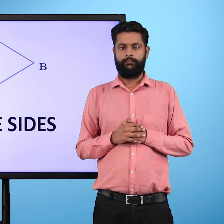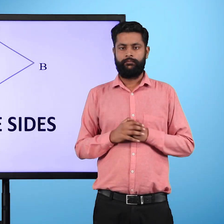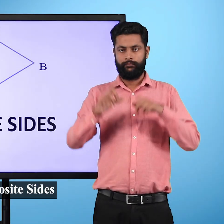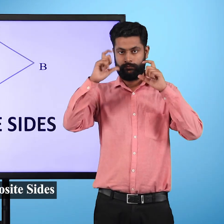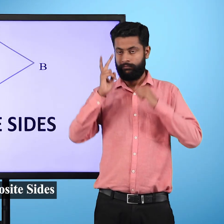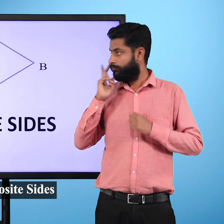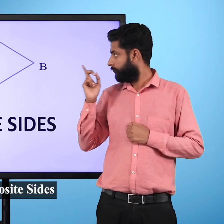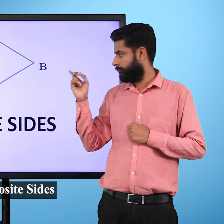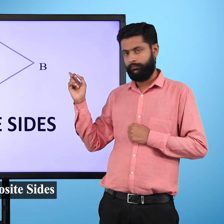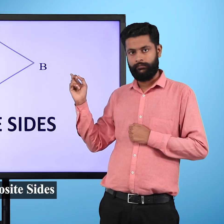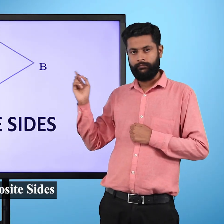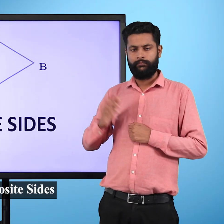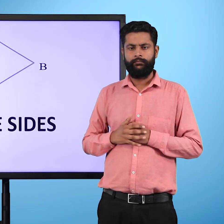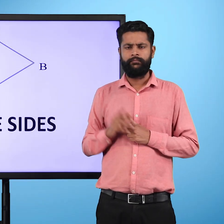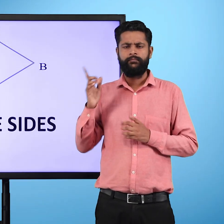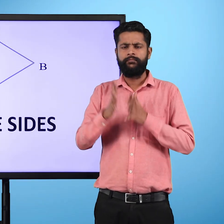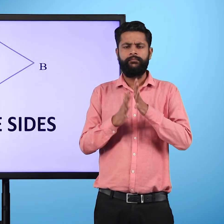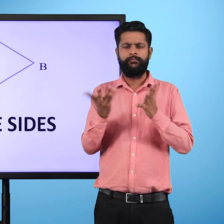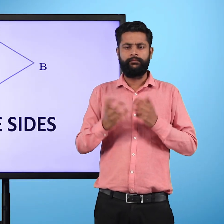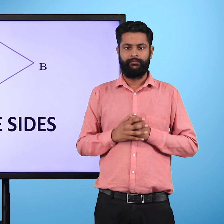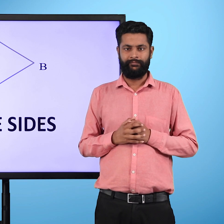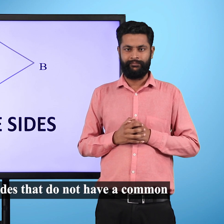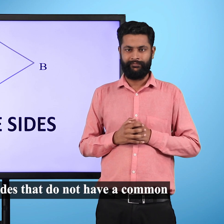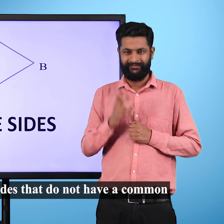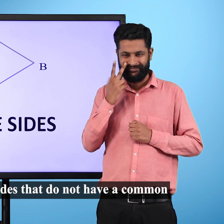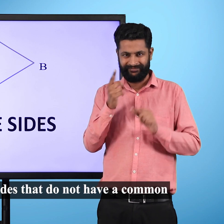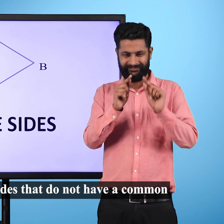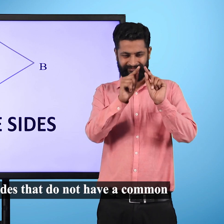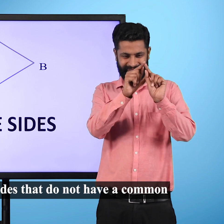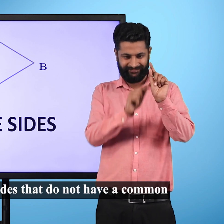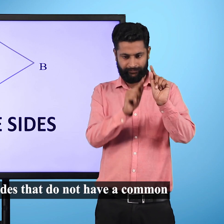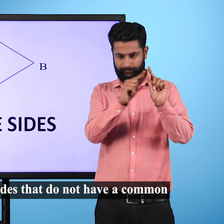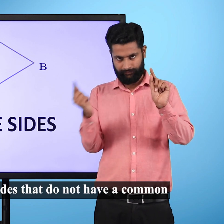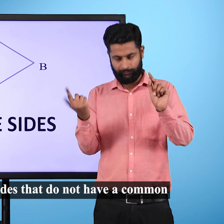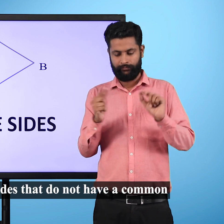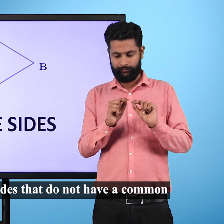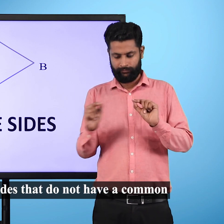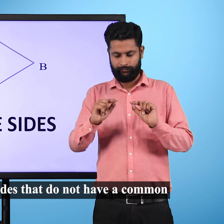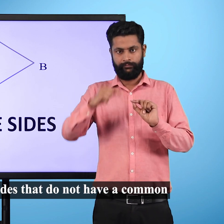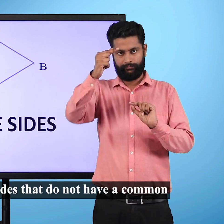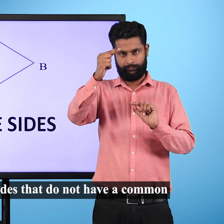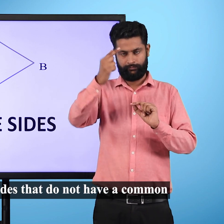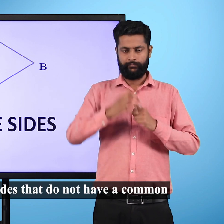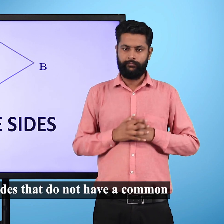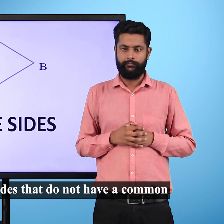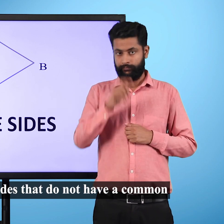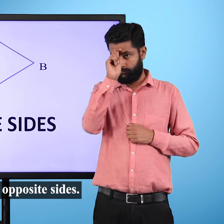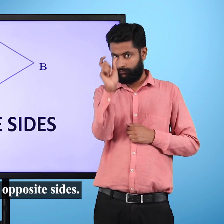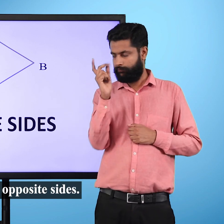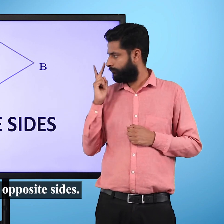Opposite Sides In a quadrilateral, two sides that do not have a common point